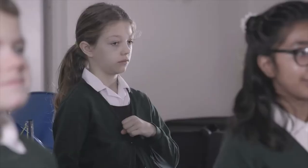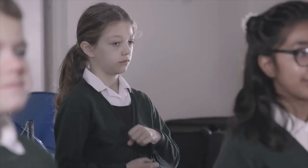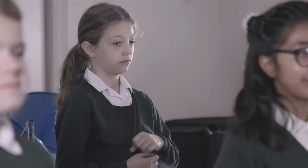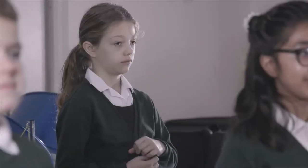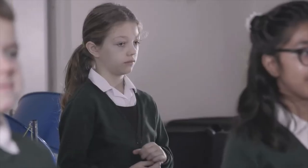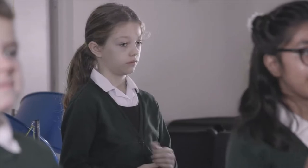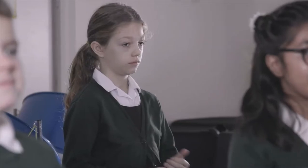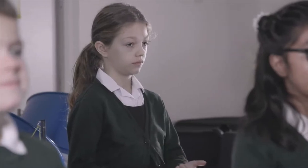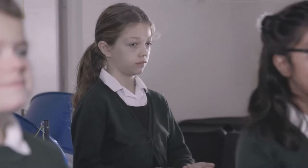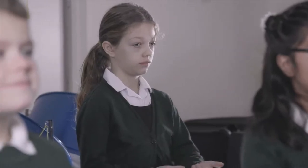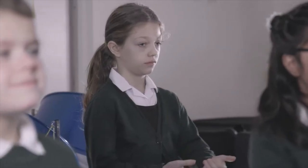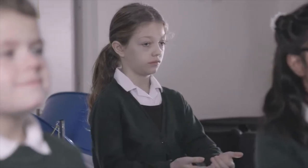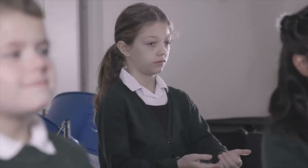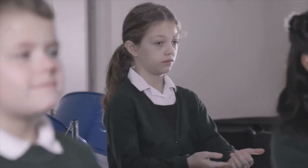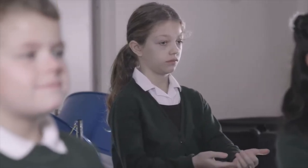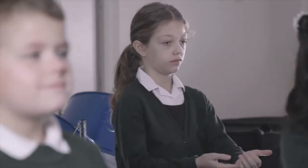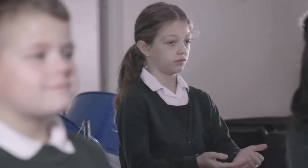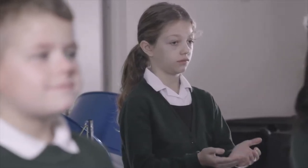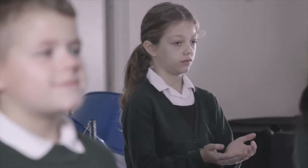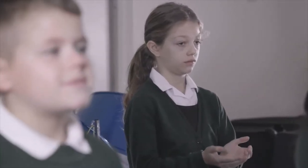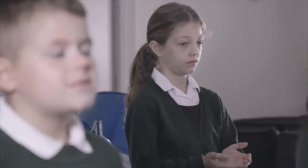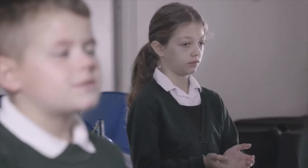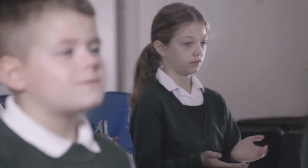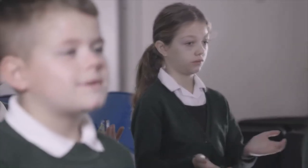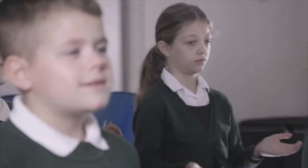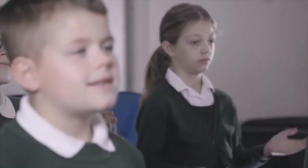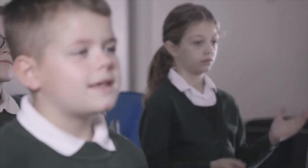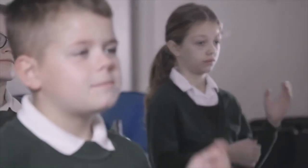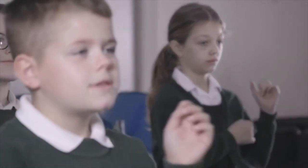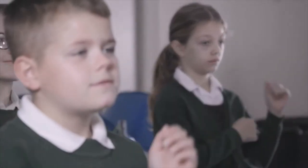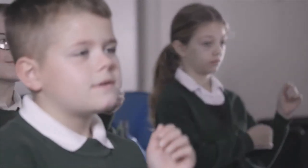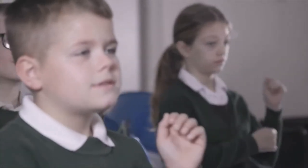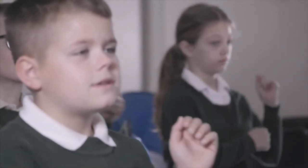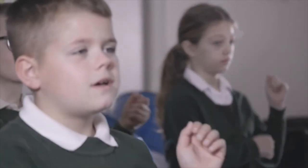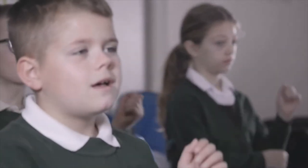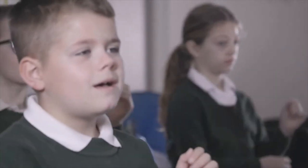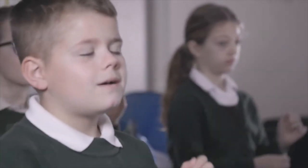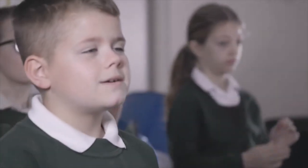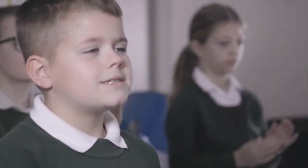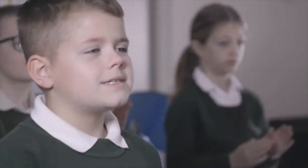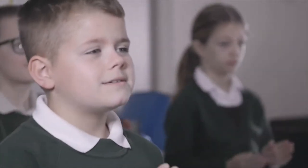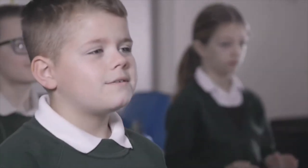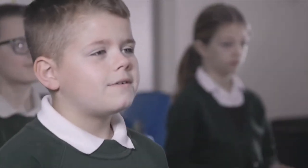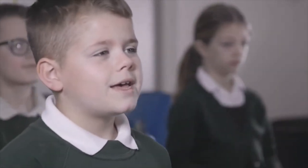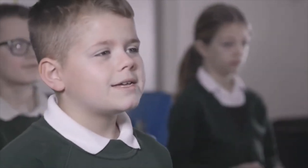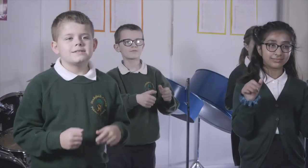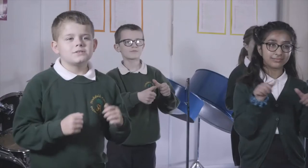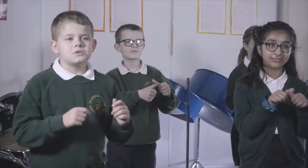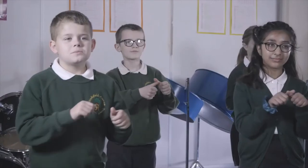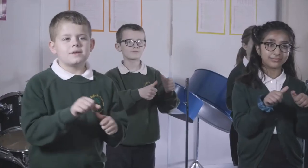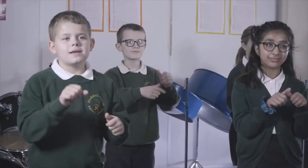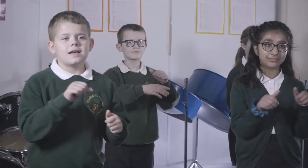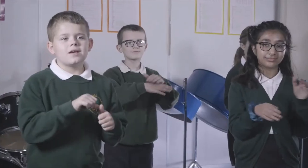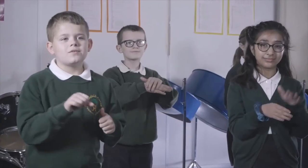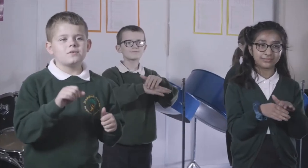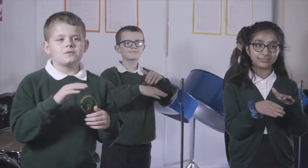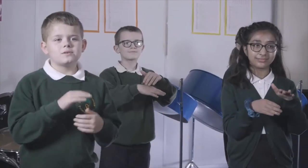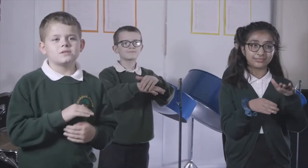night New and lightest fight, the hardest fight To make our future